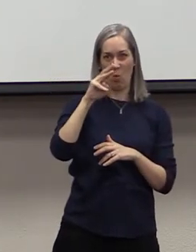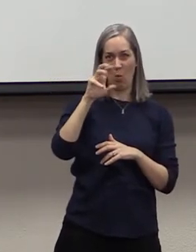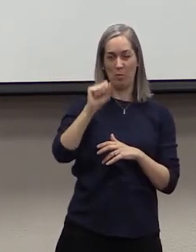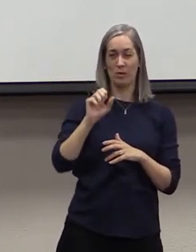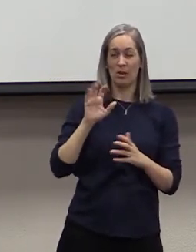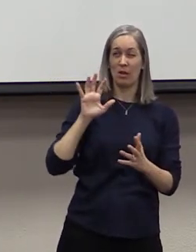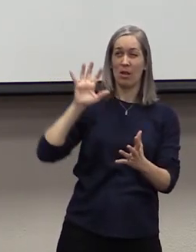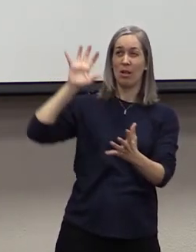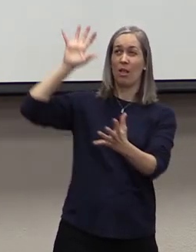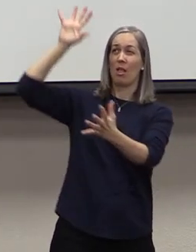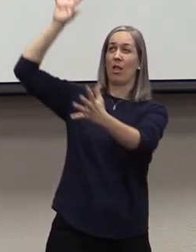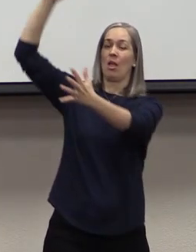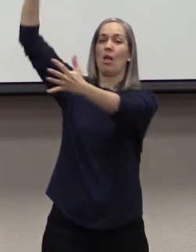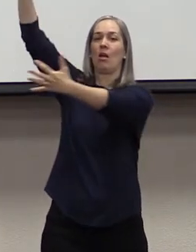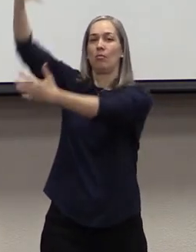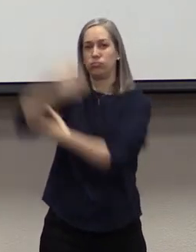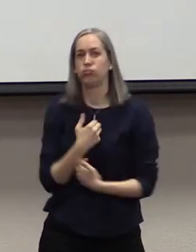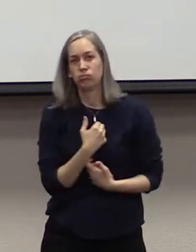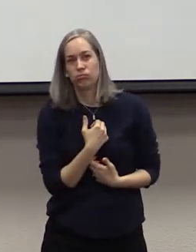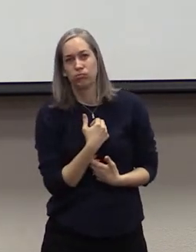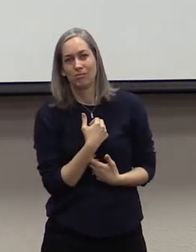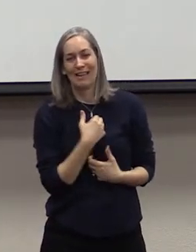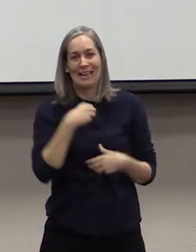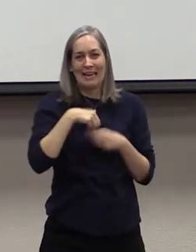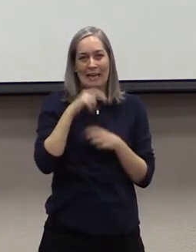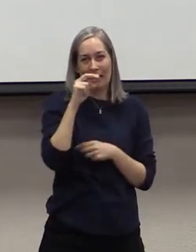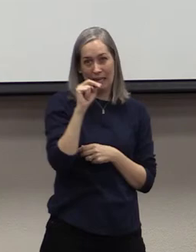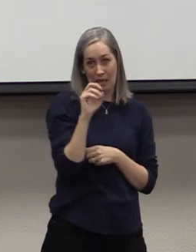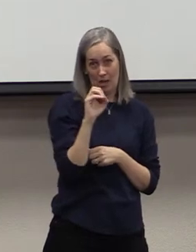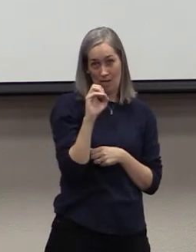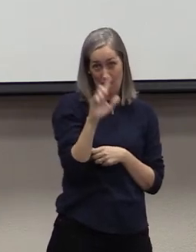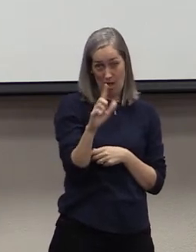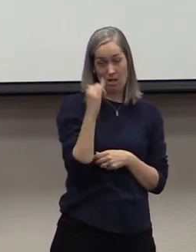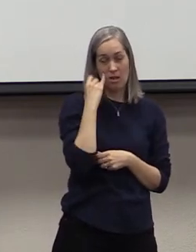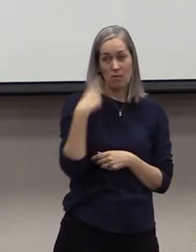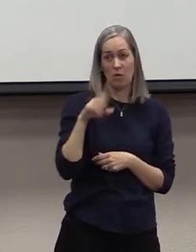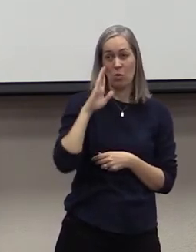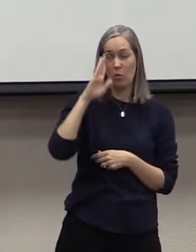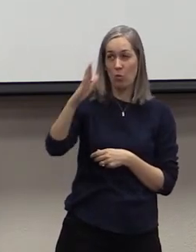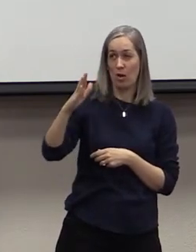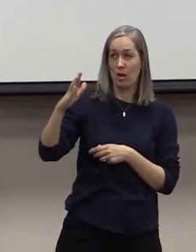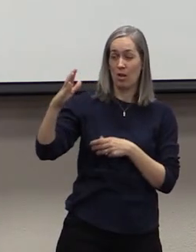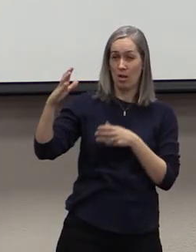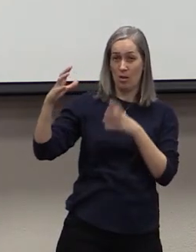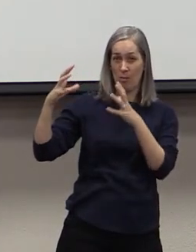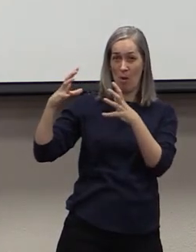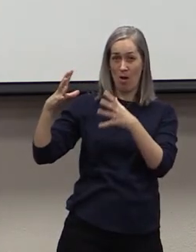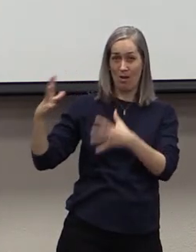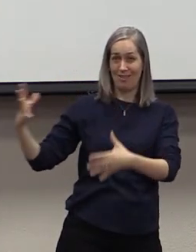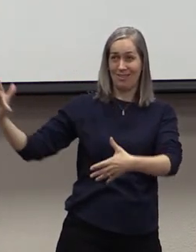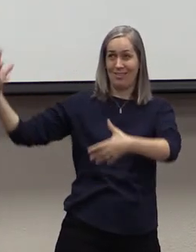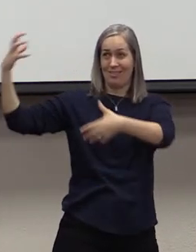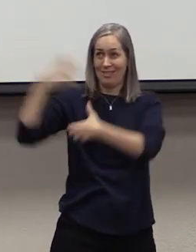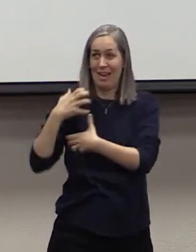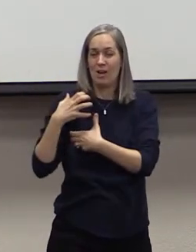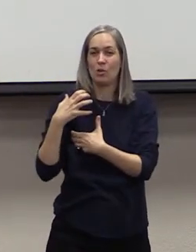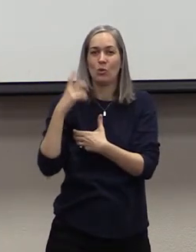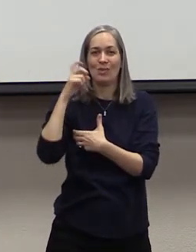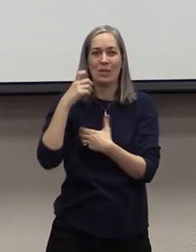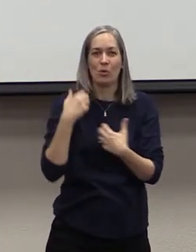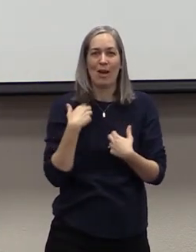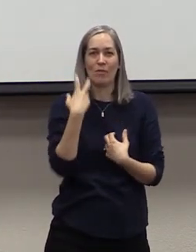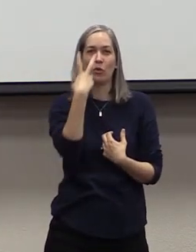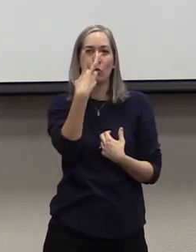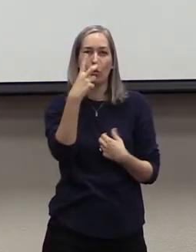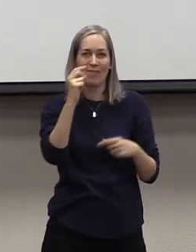ball and catches it. Now, in the NFL, if you're going to catch a ball, you have to have two feet on the ground. And so,